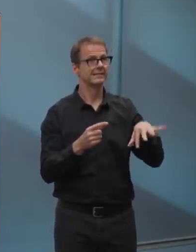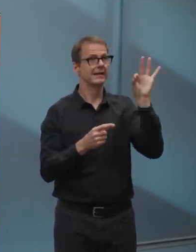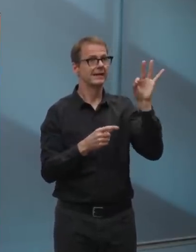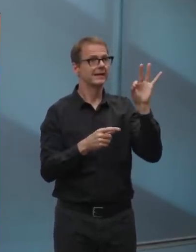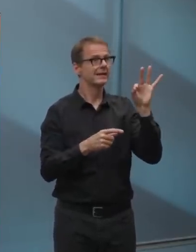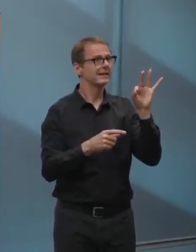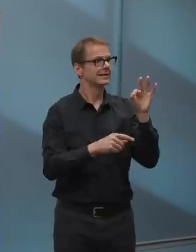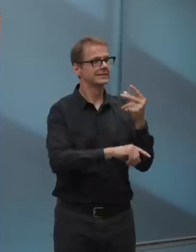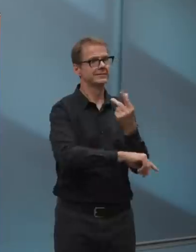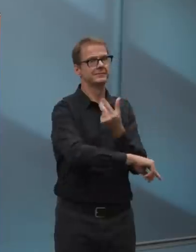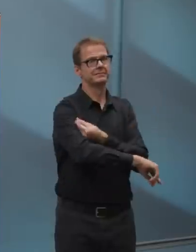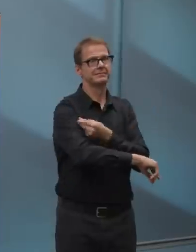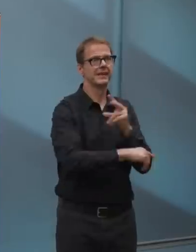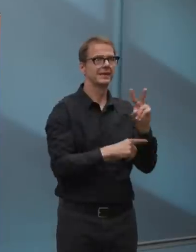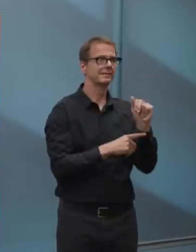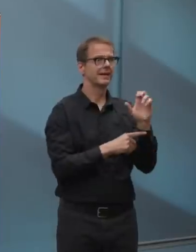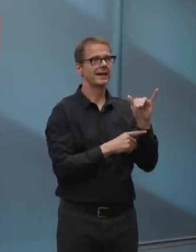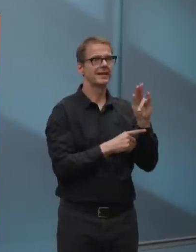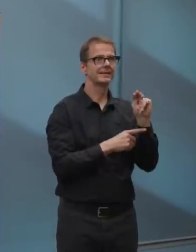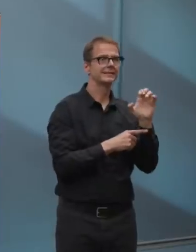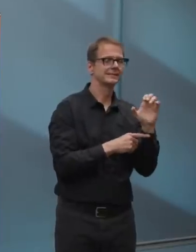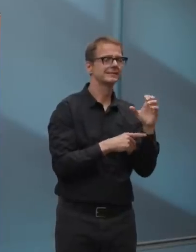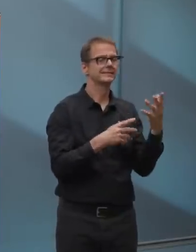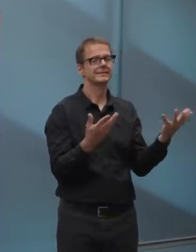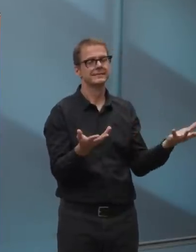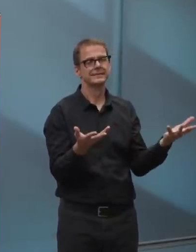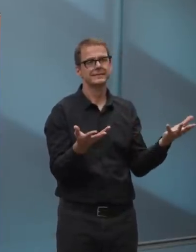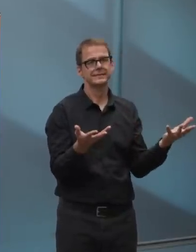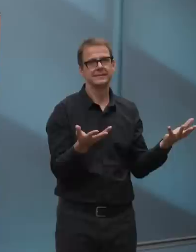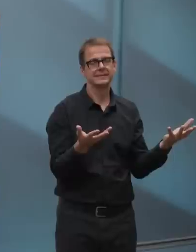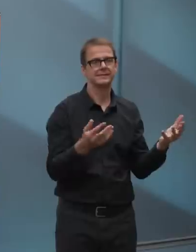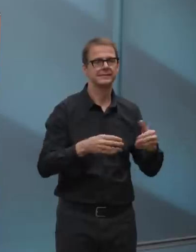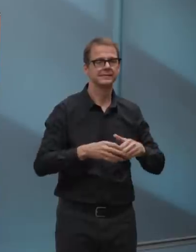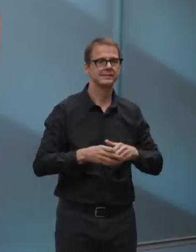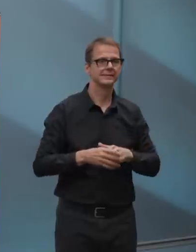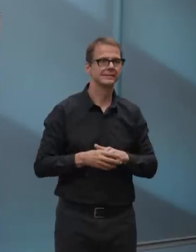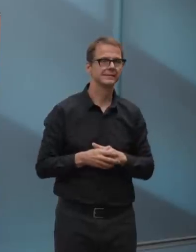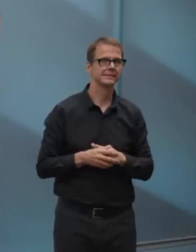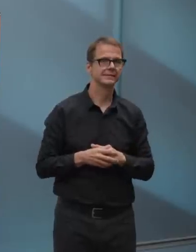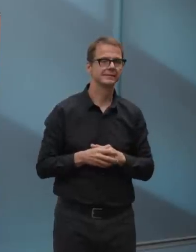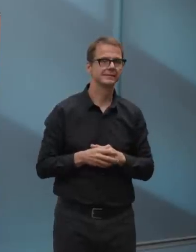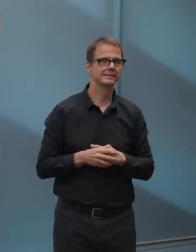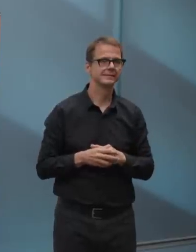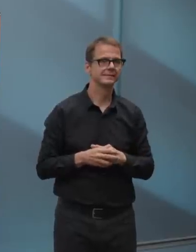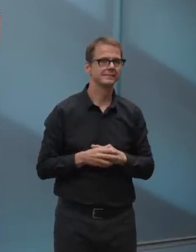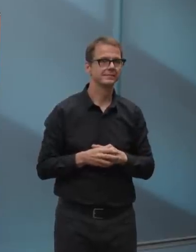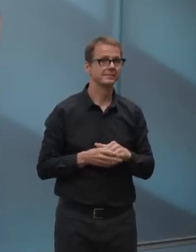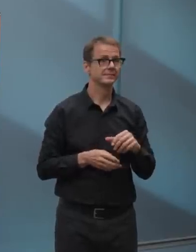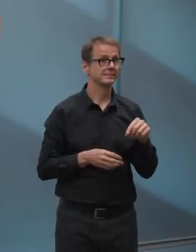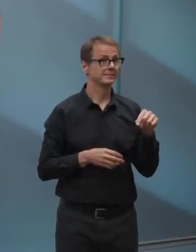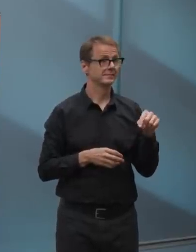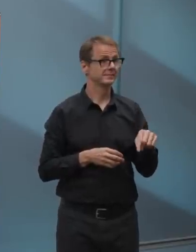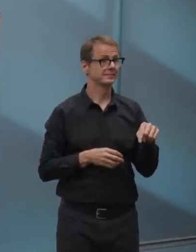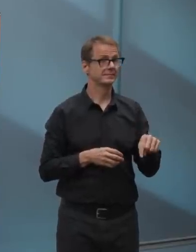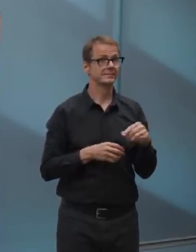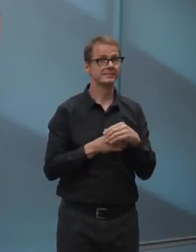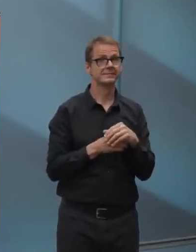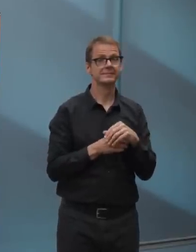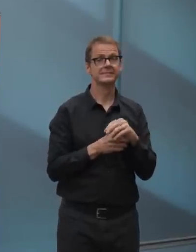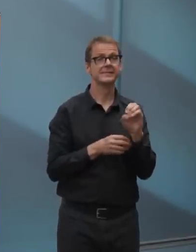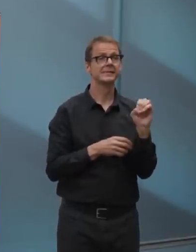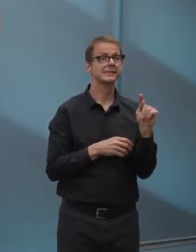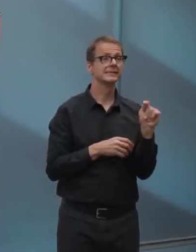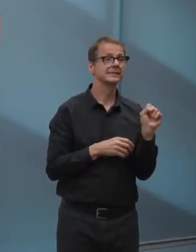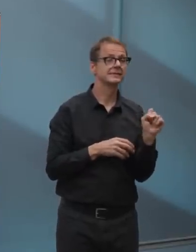be in a state of pandemic for the next hundred years and, uh, um,